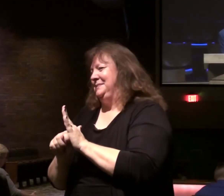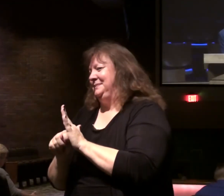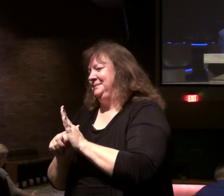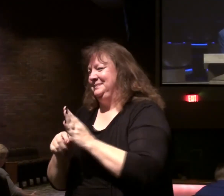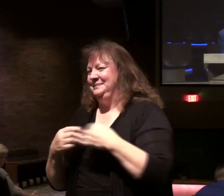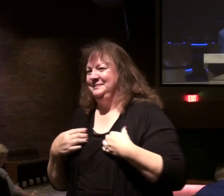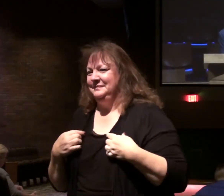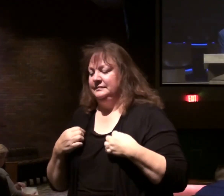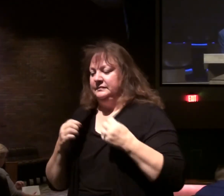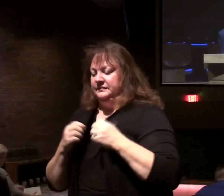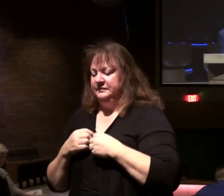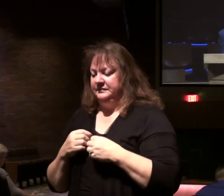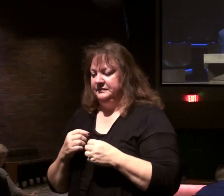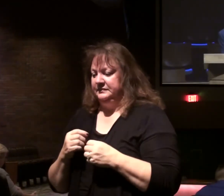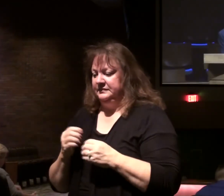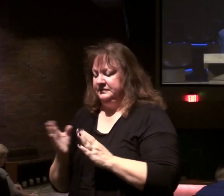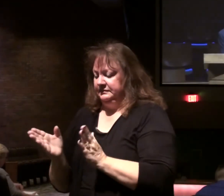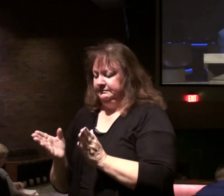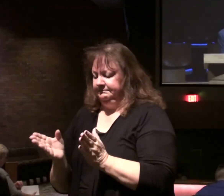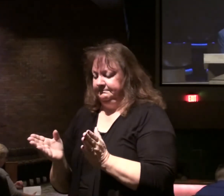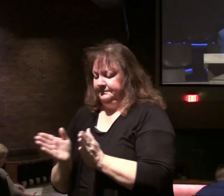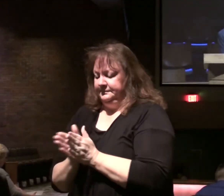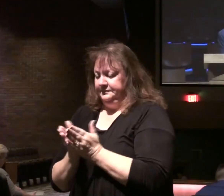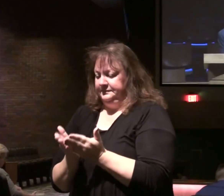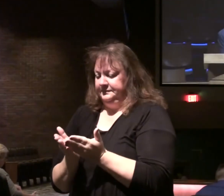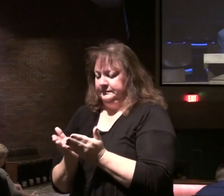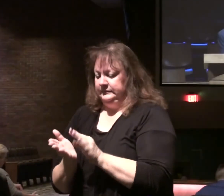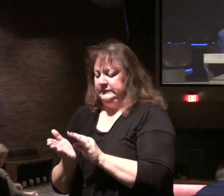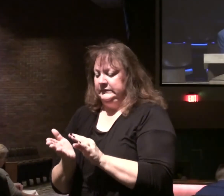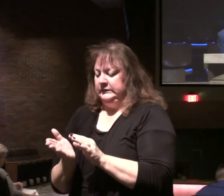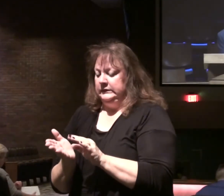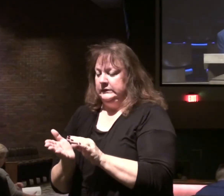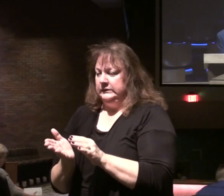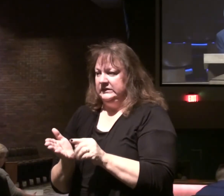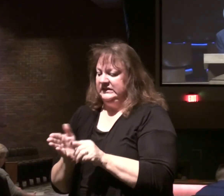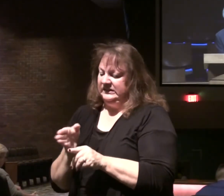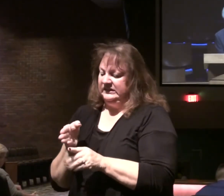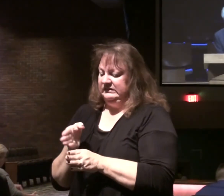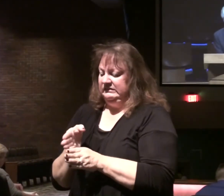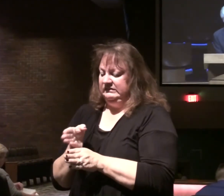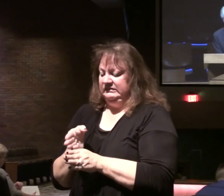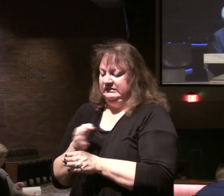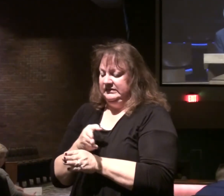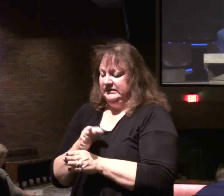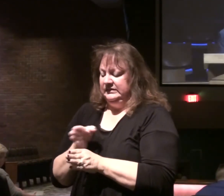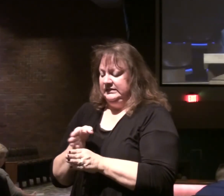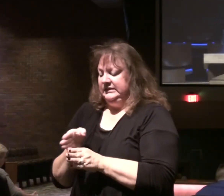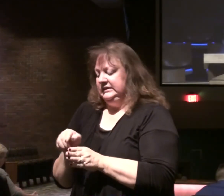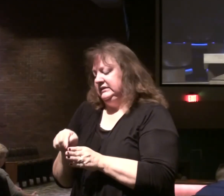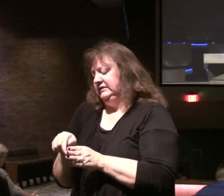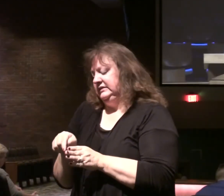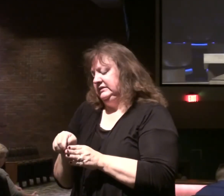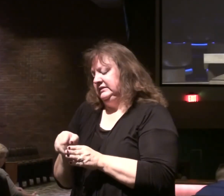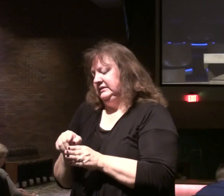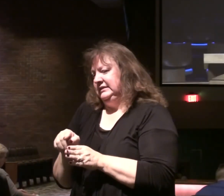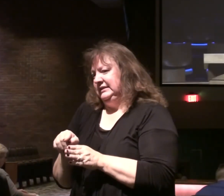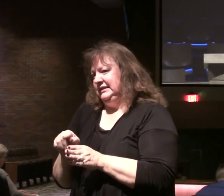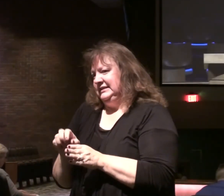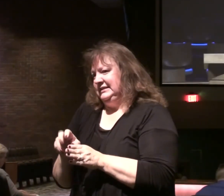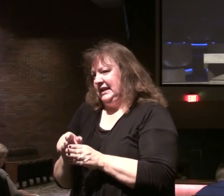So, if get to the end of the Old Testament, we'll be pretty close to Zechariah. Zechariah and Malachi.